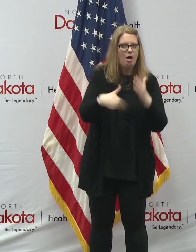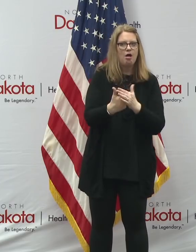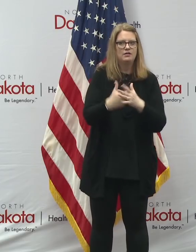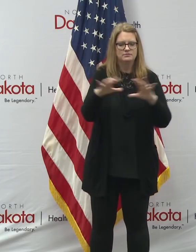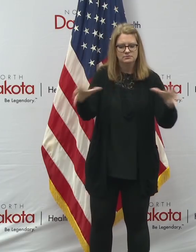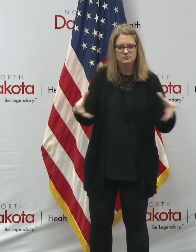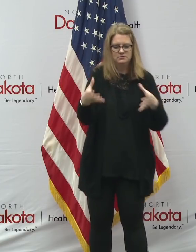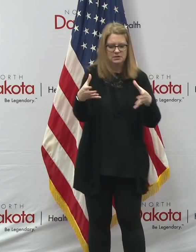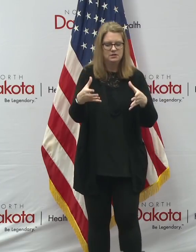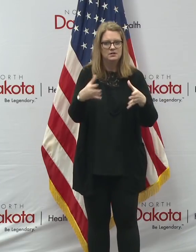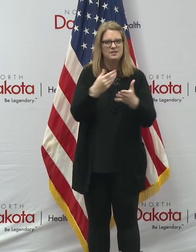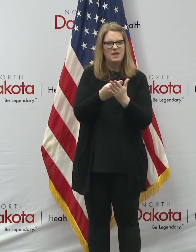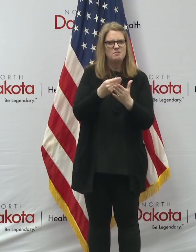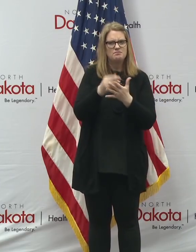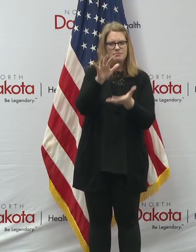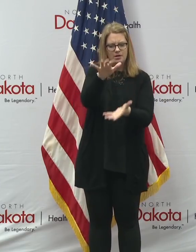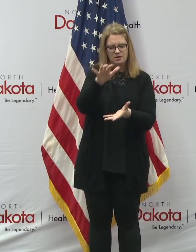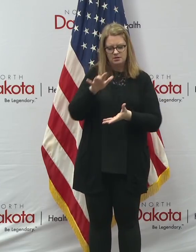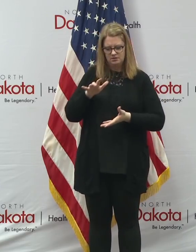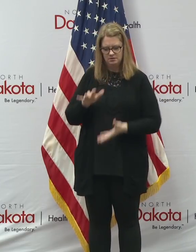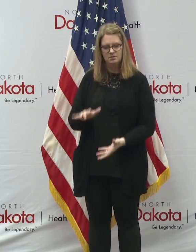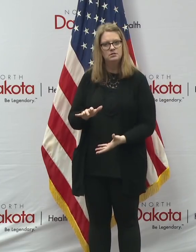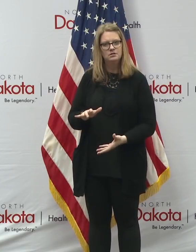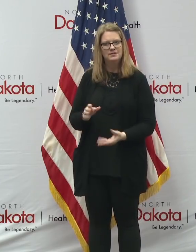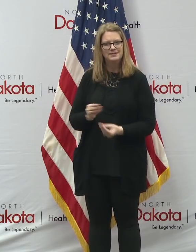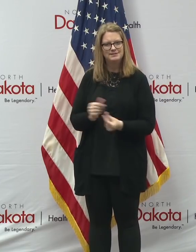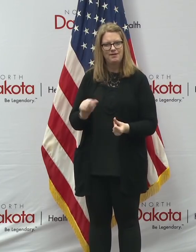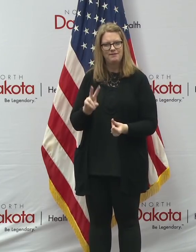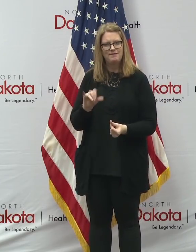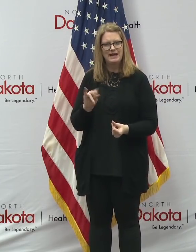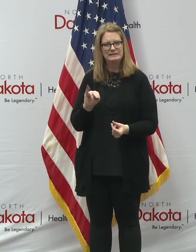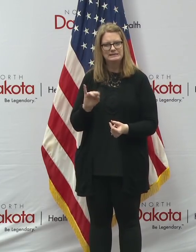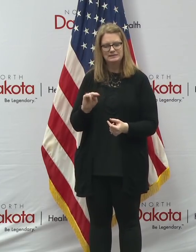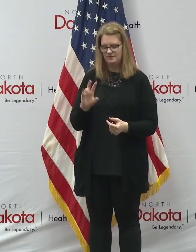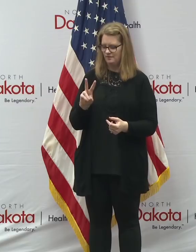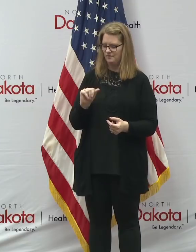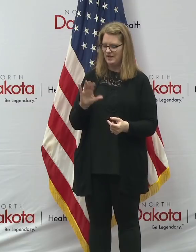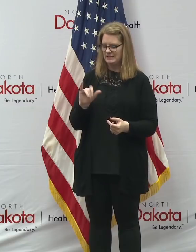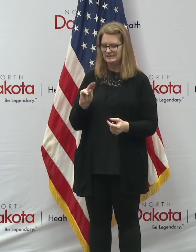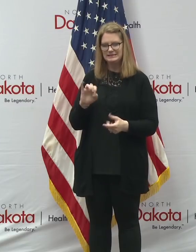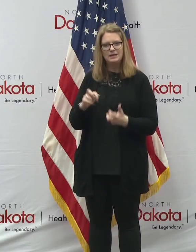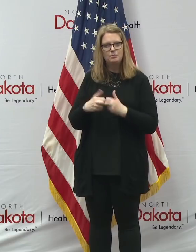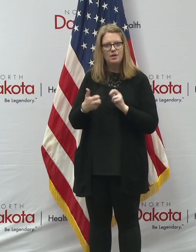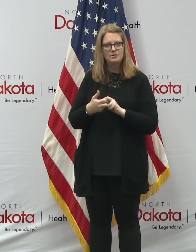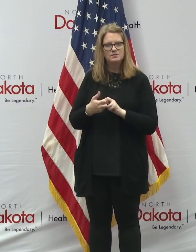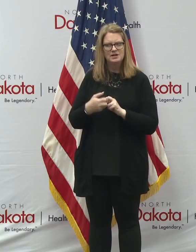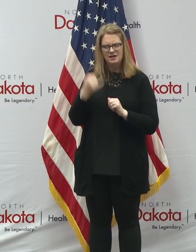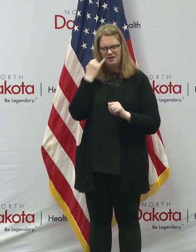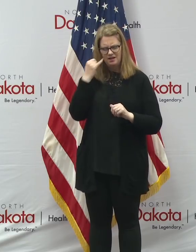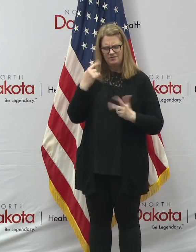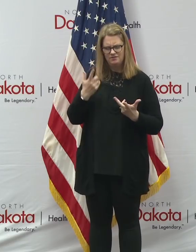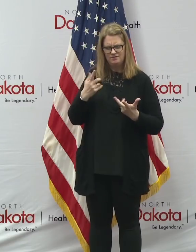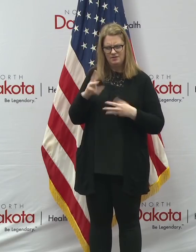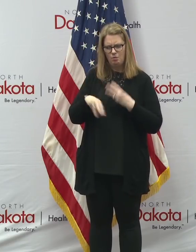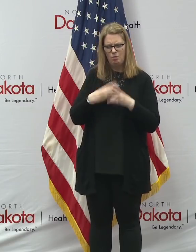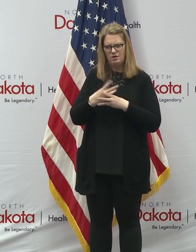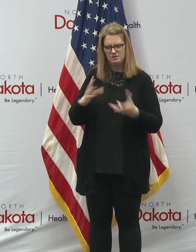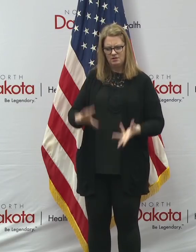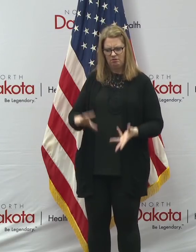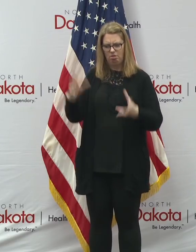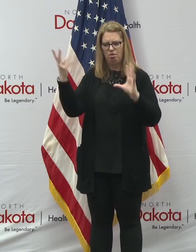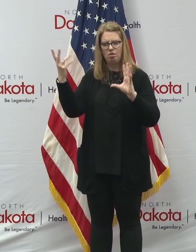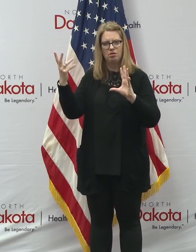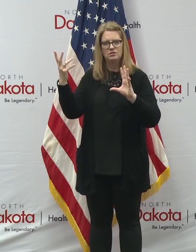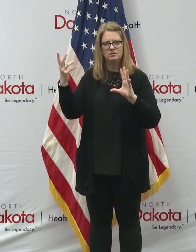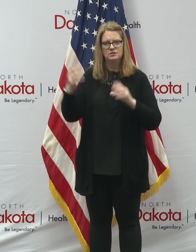pour the kind of money into solving the vaccine crisis, if that's, what's going to turn our world upside down, uh, like nothing ever has before. So